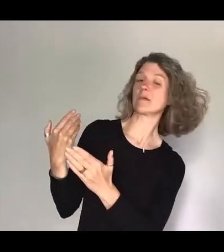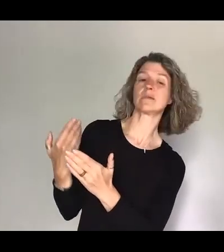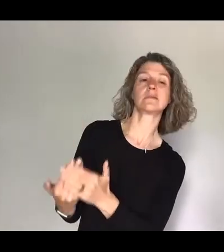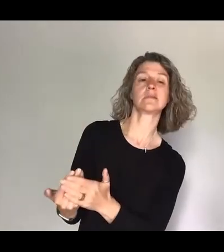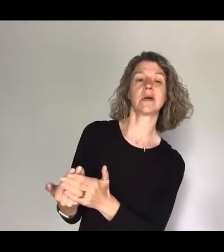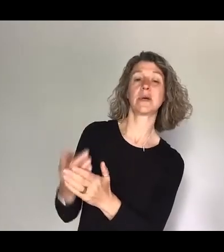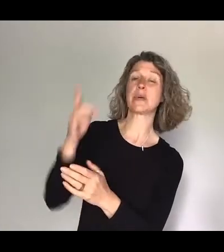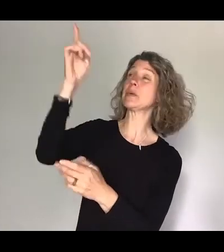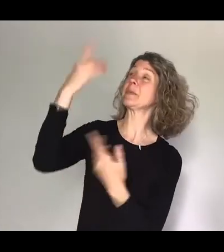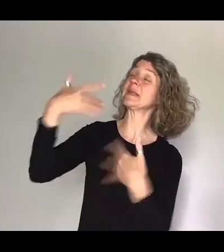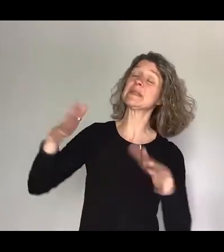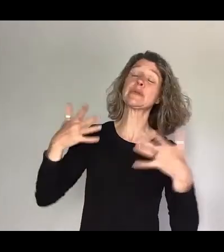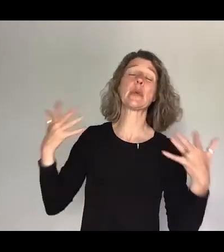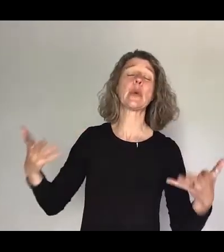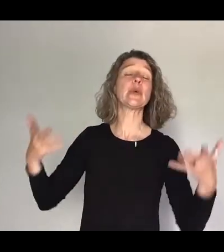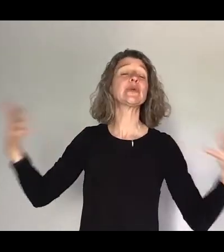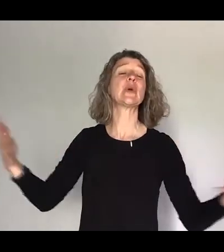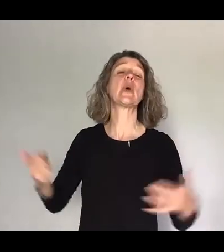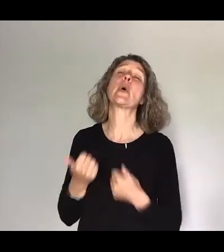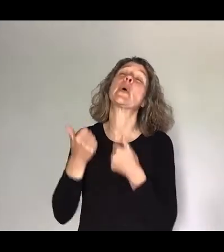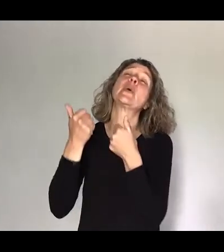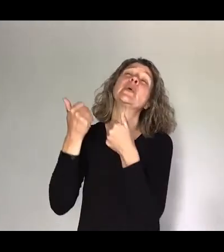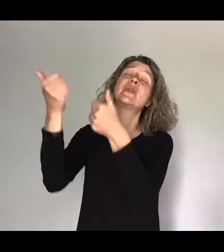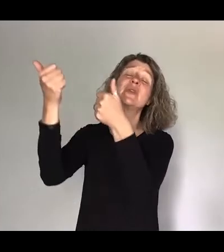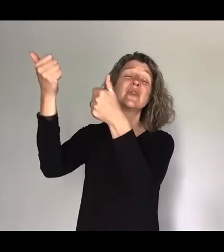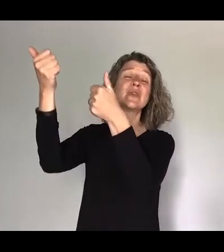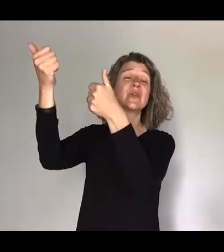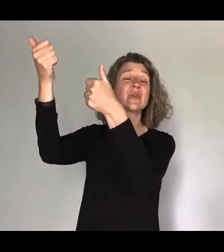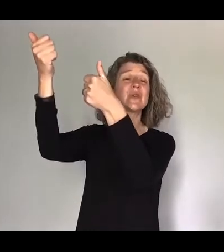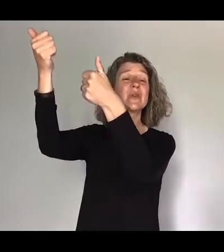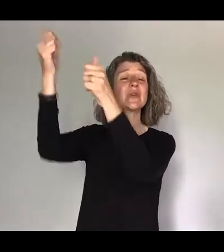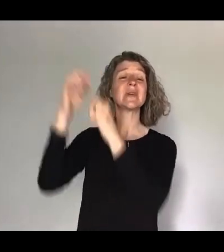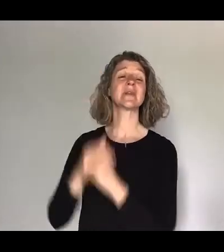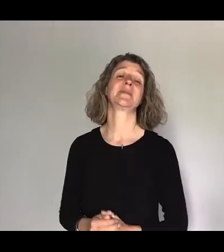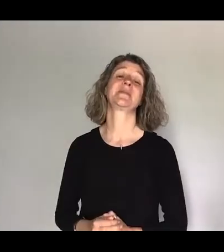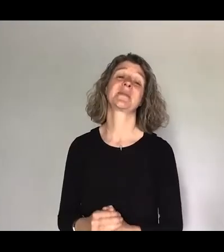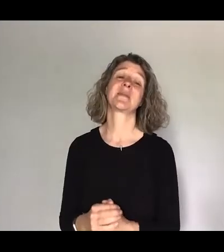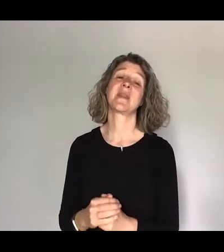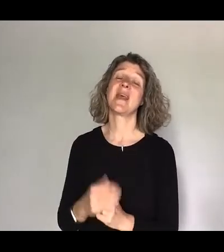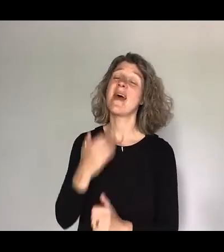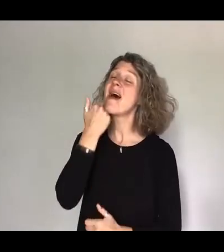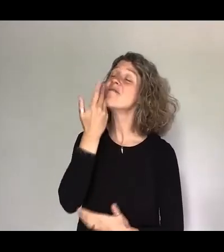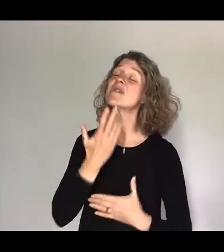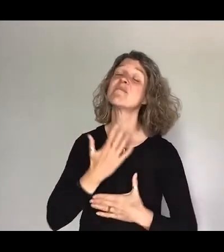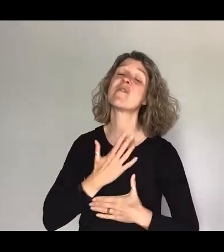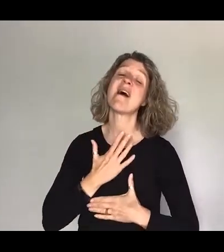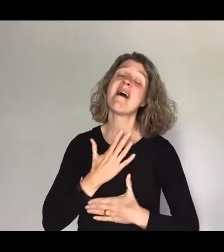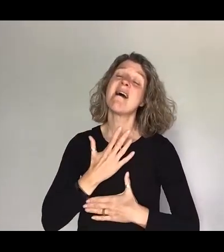so so so good every breath that